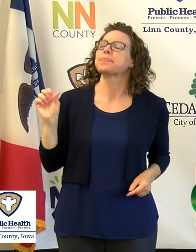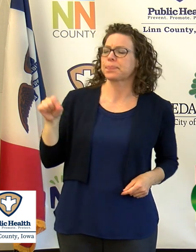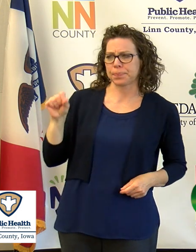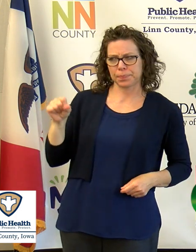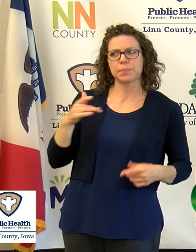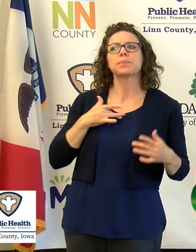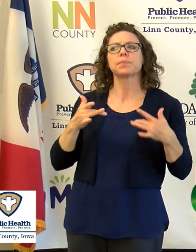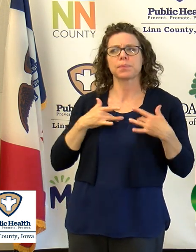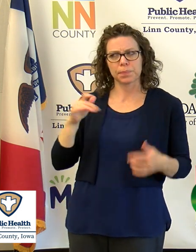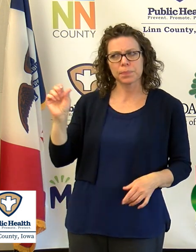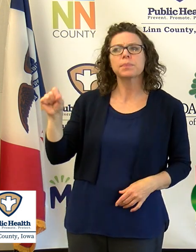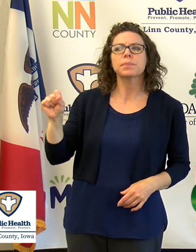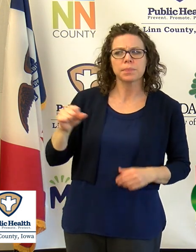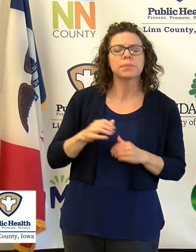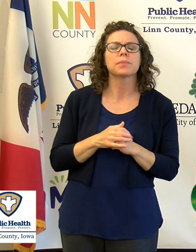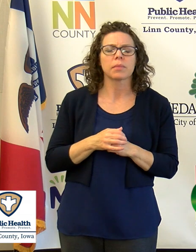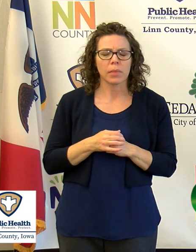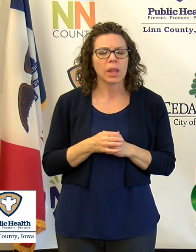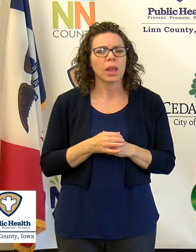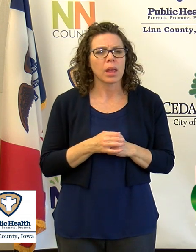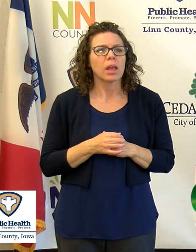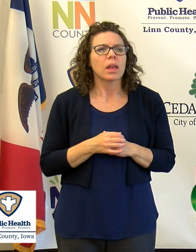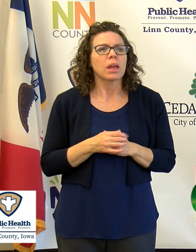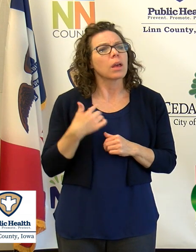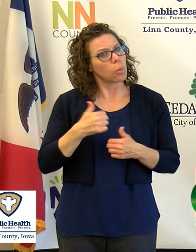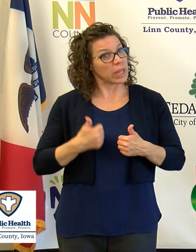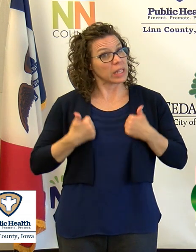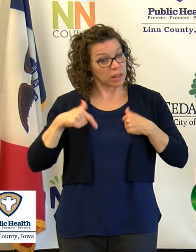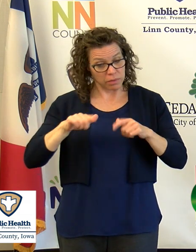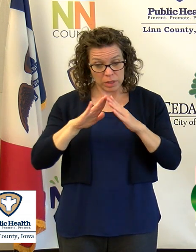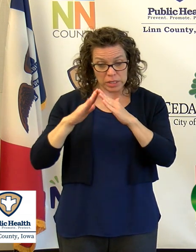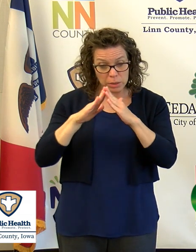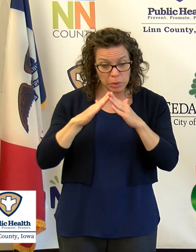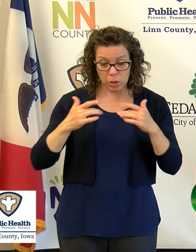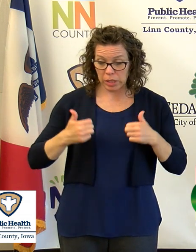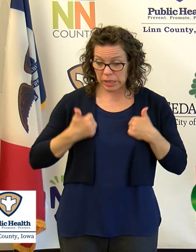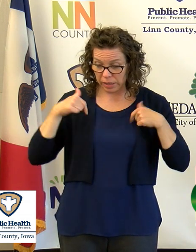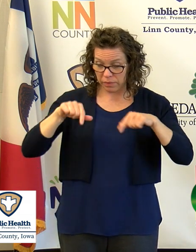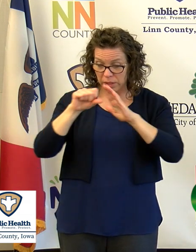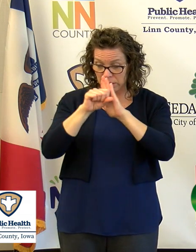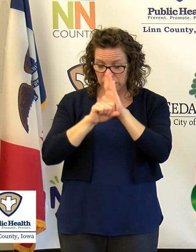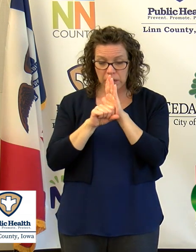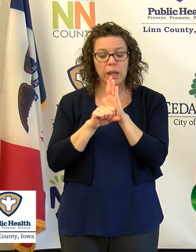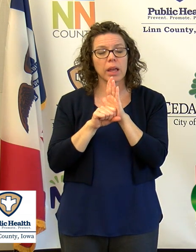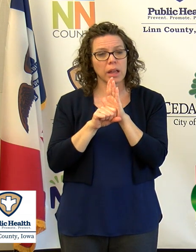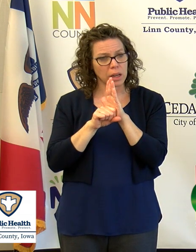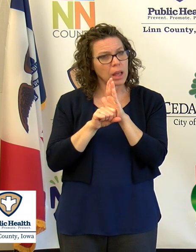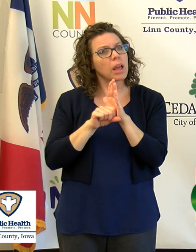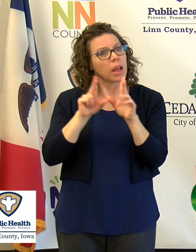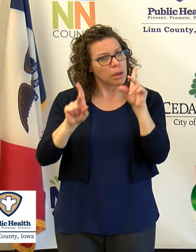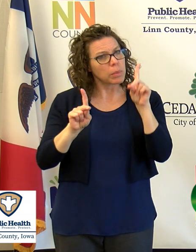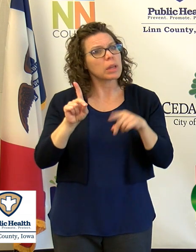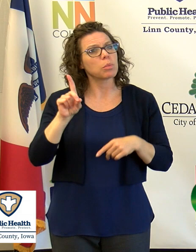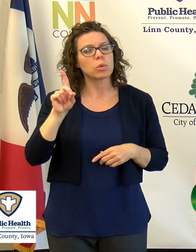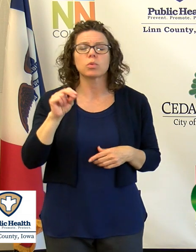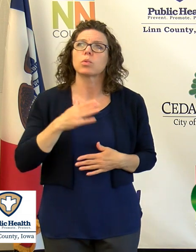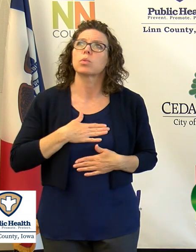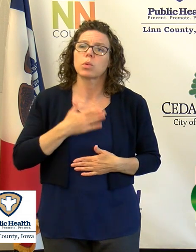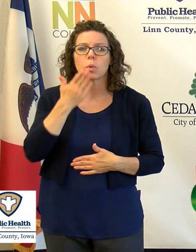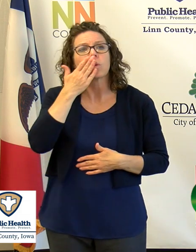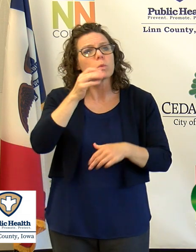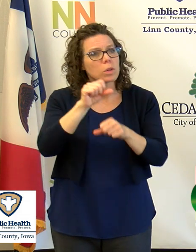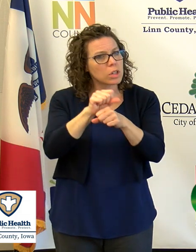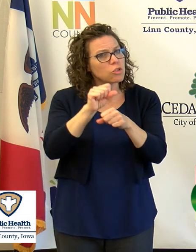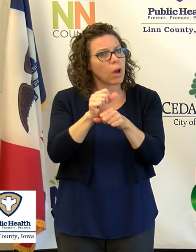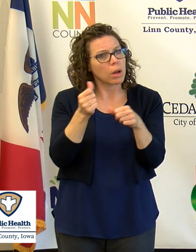a concern. During, you know, we live in a community in a state where people actually do an incredibly good